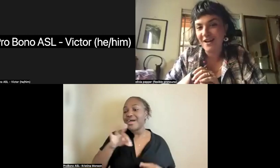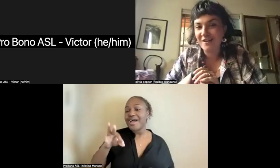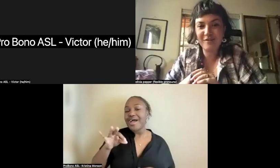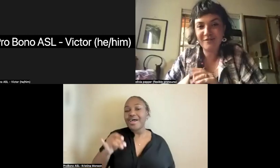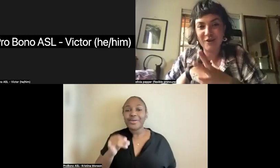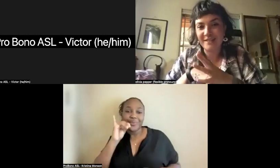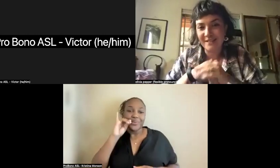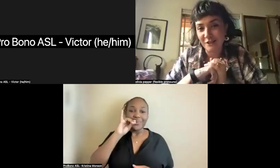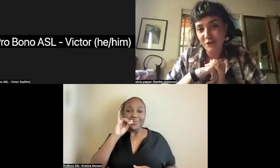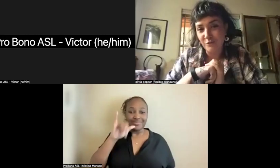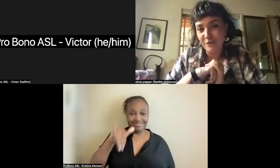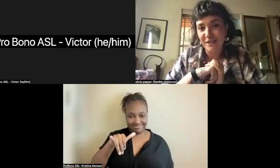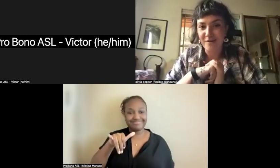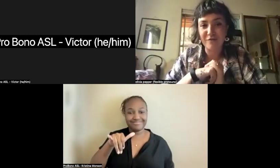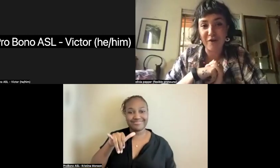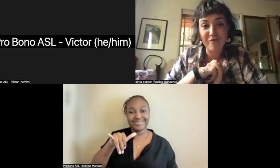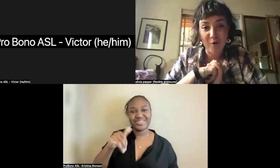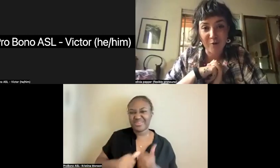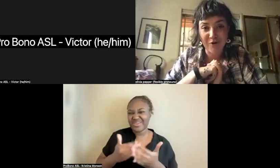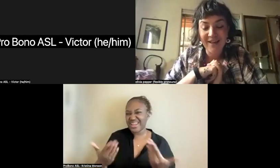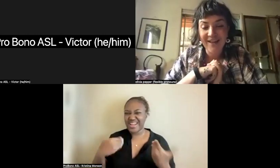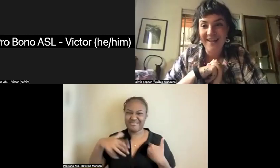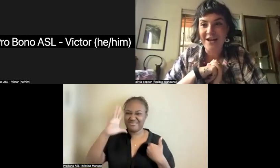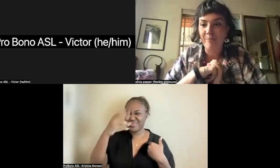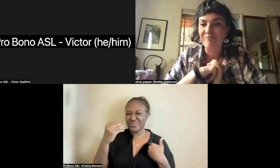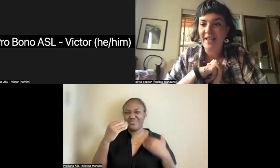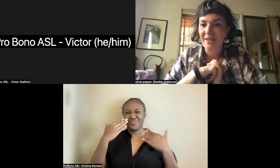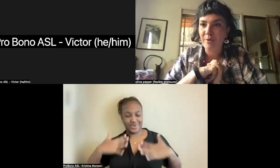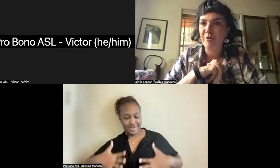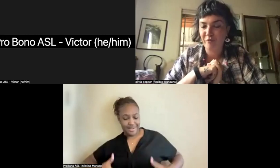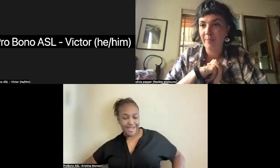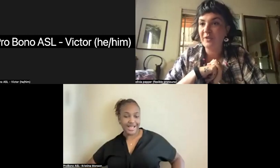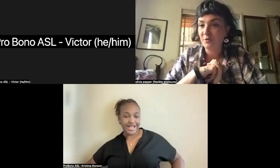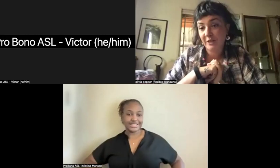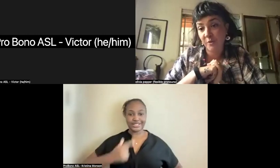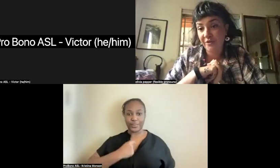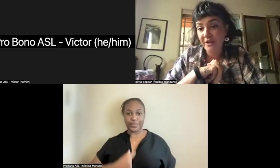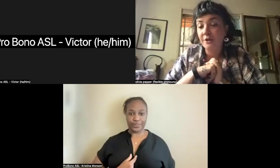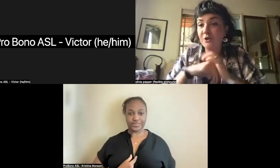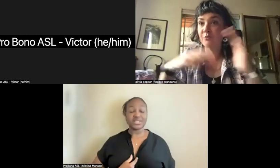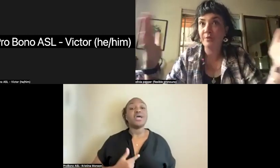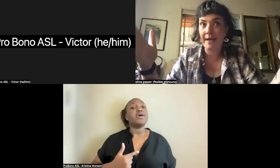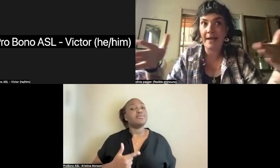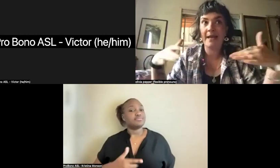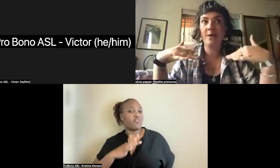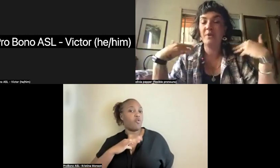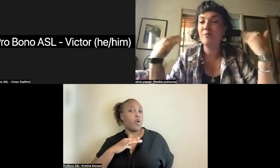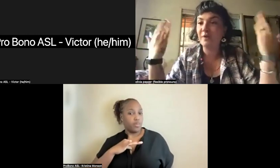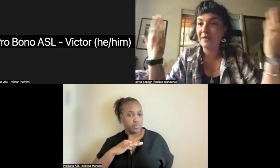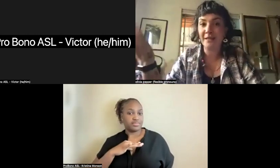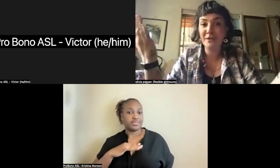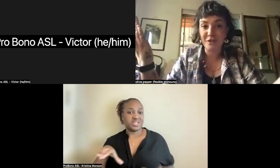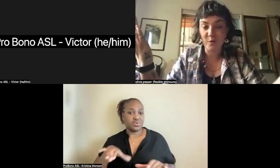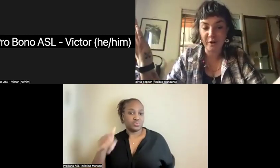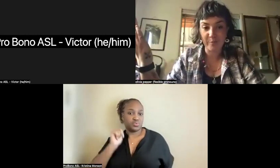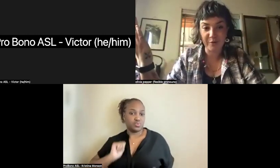dresses and suits and it was very formal. And they would perform this ritual theater to bring people